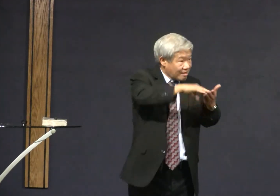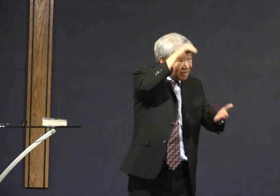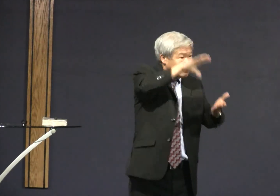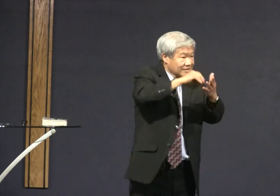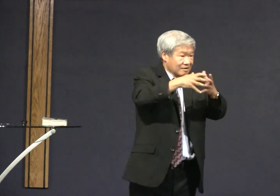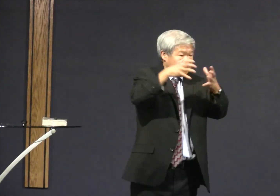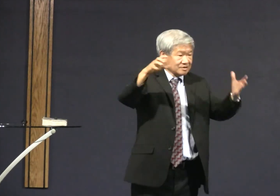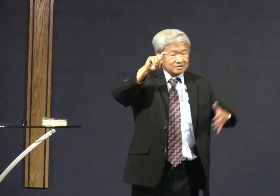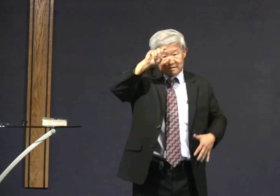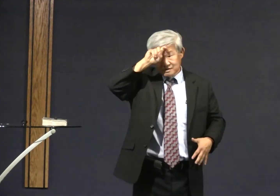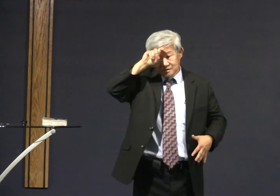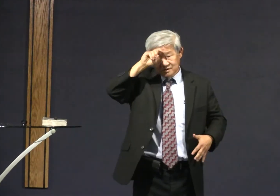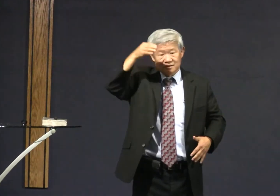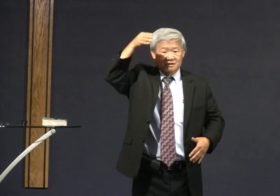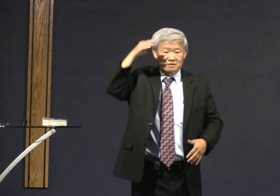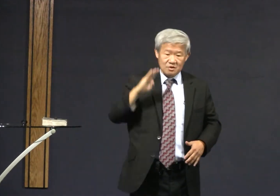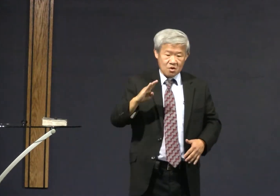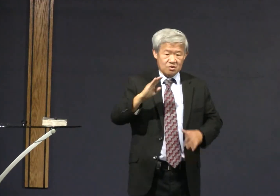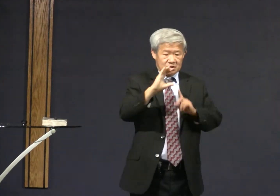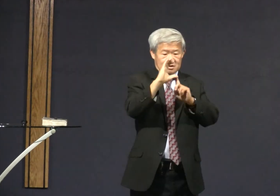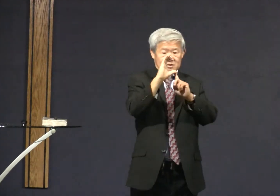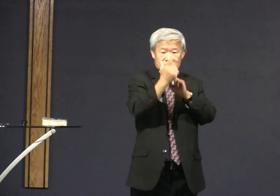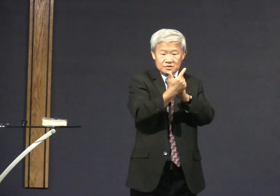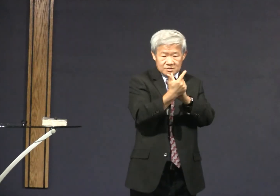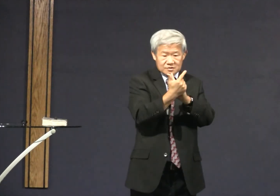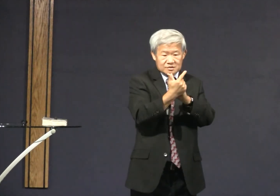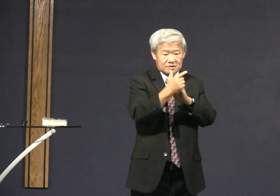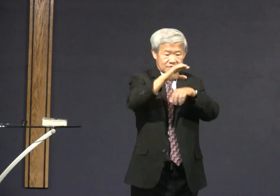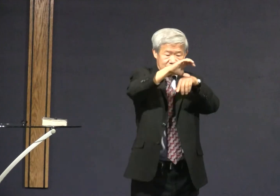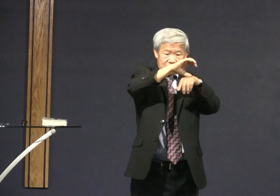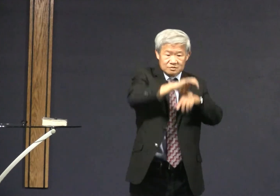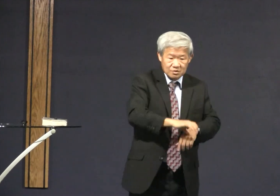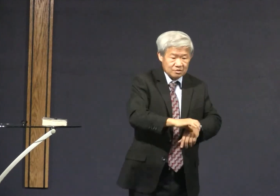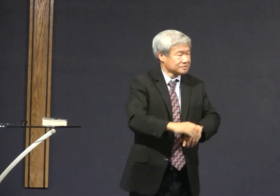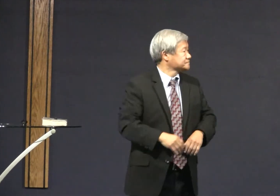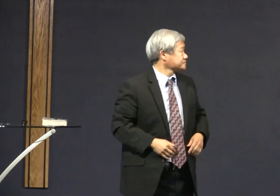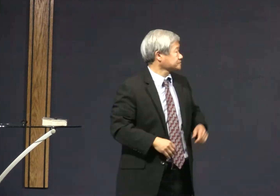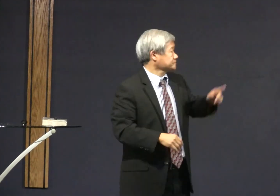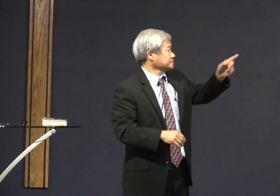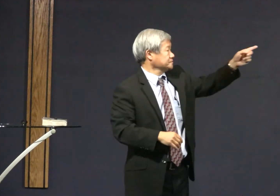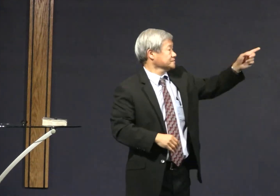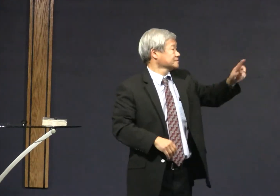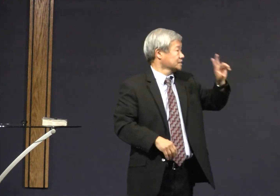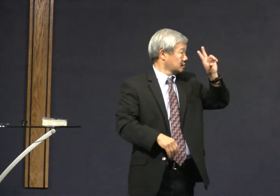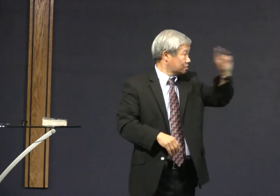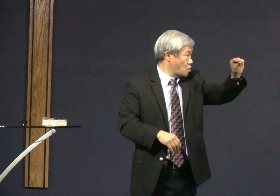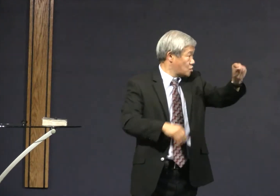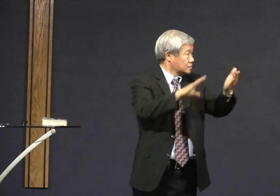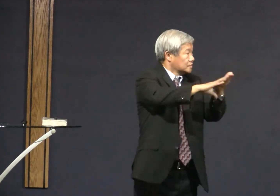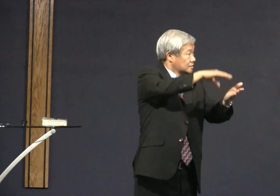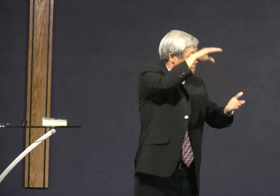when they lived in Egypt they had learned a lot of Egyptian culture and customs